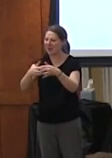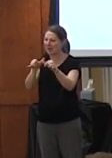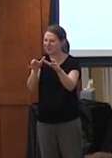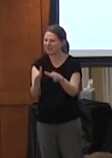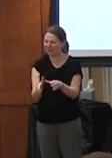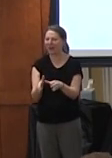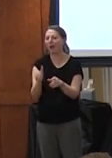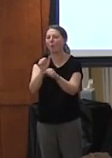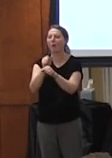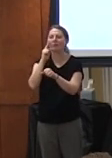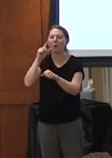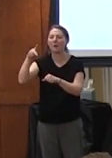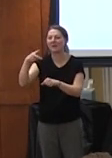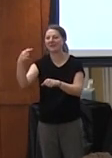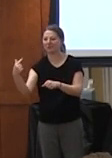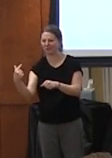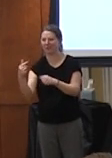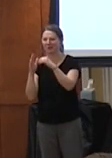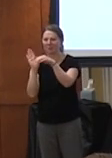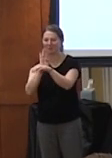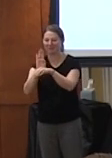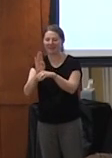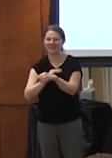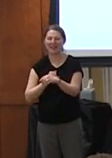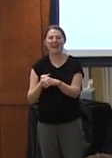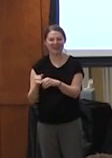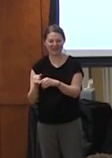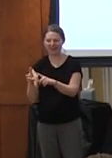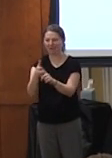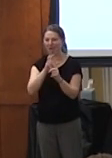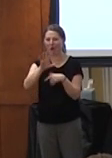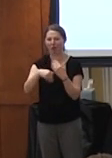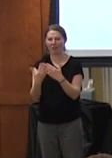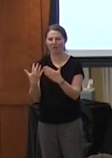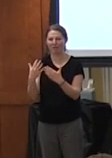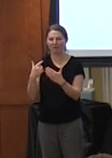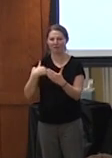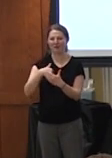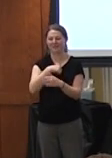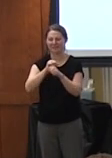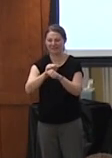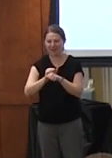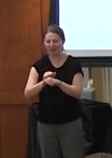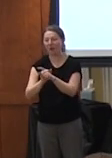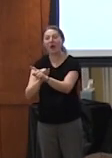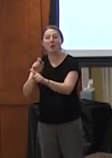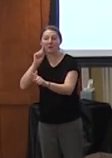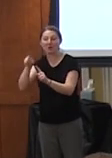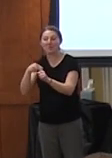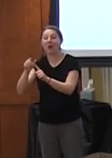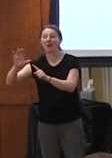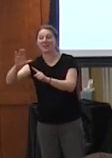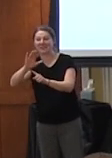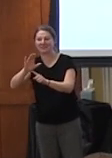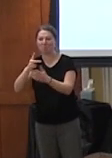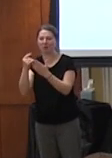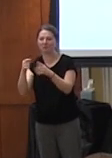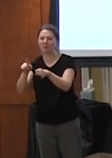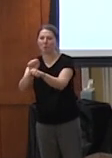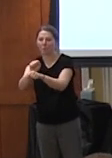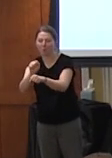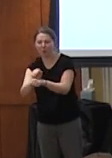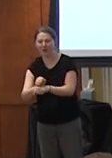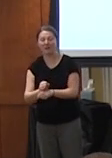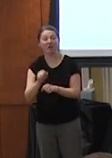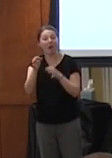and gamble and it's it's bringing all of this together right so i'm hearing about what he's doing at work and it's having to think out of the box thinking and to solve